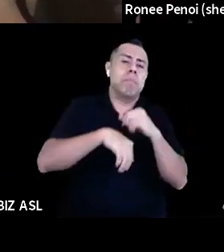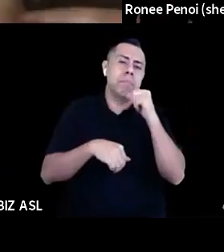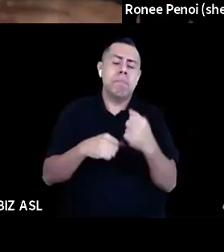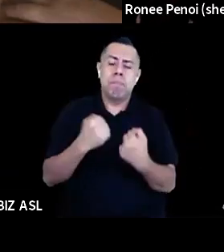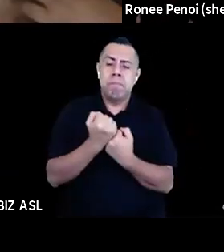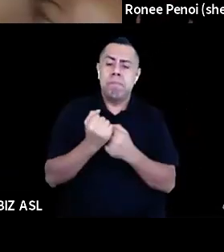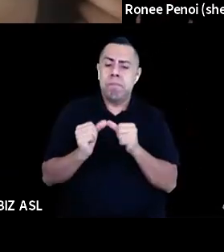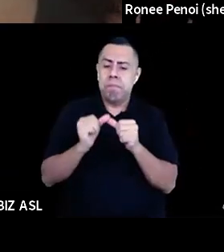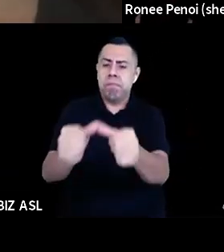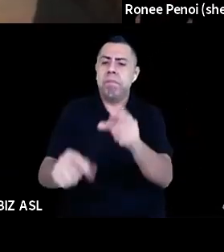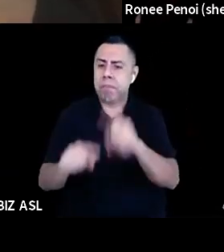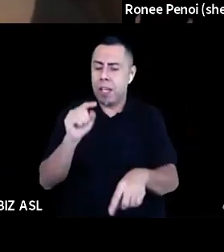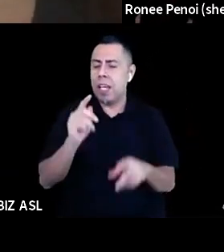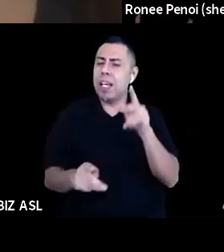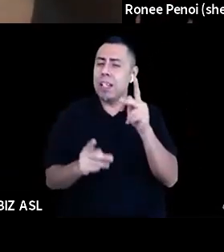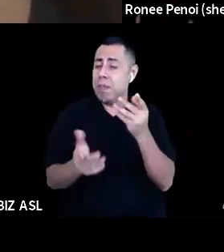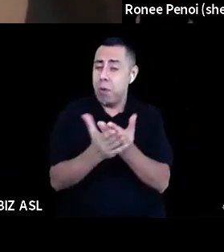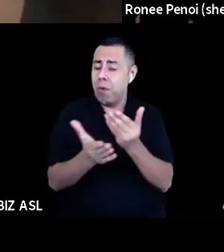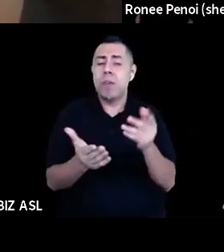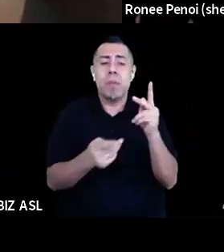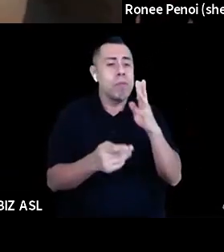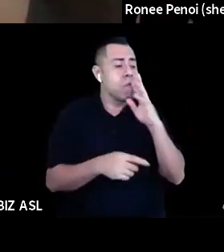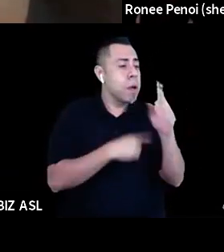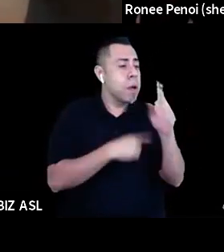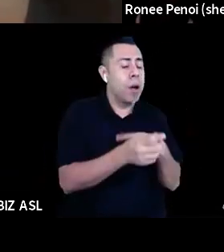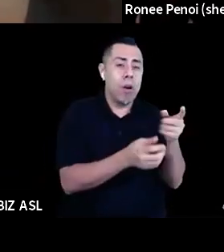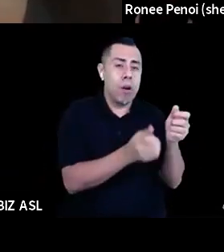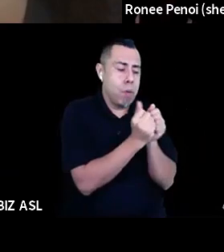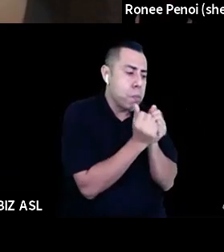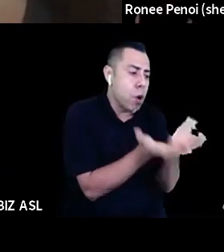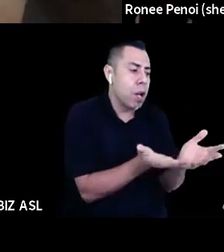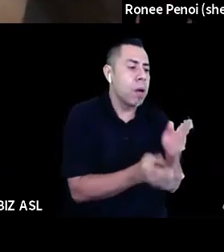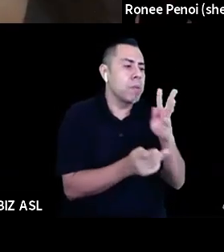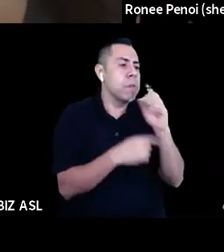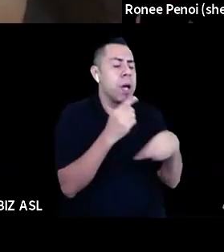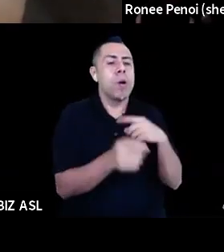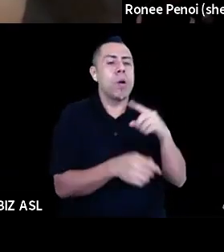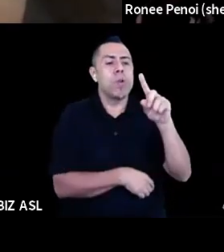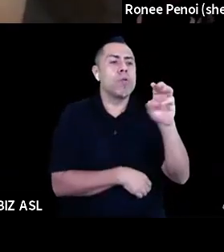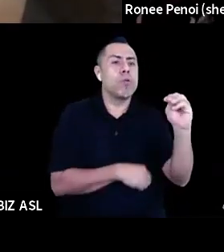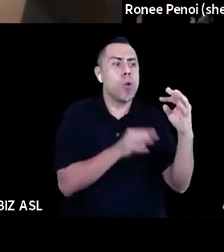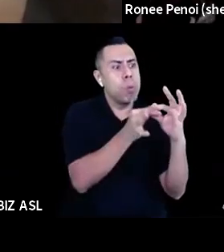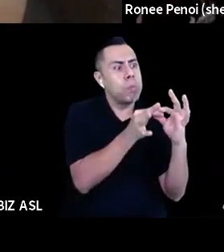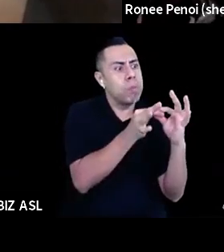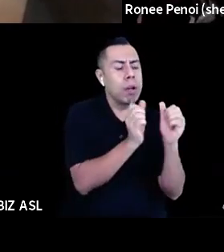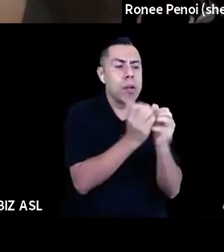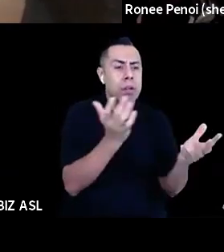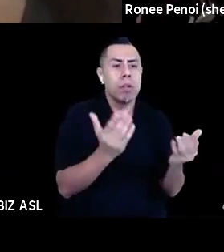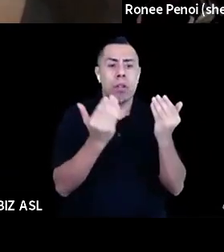fatigue. Um, the, you know, right now with the, uh, we see white American theater, and then within those lists of